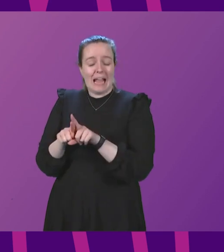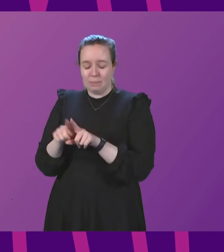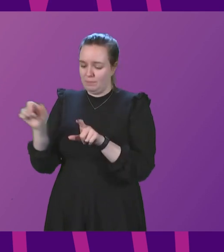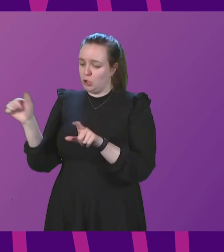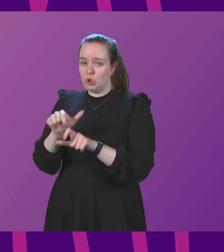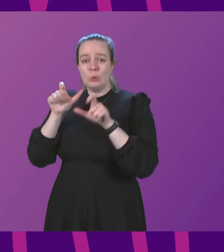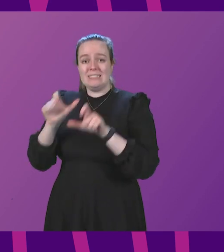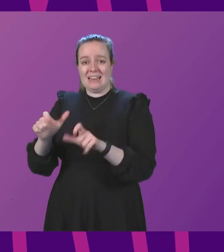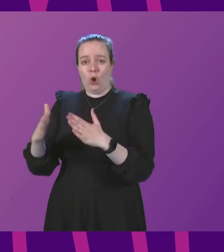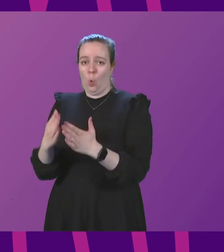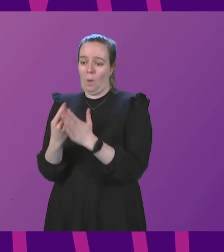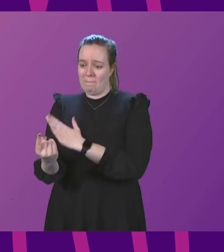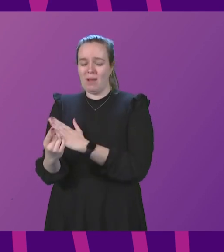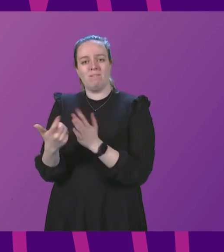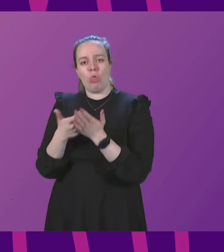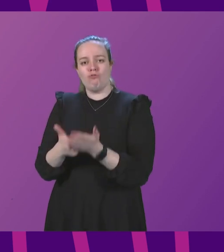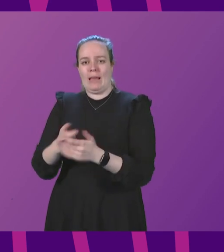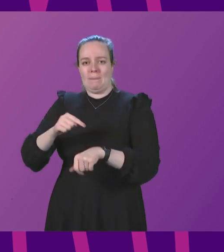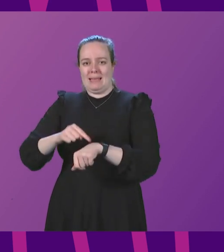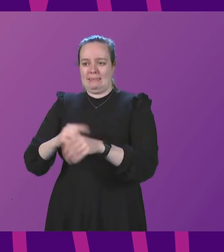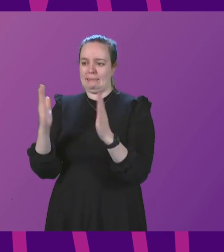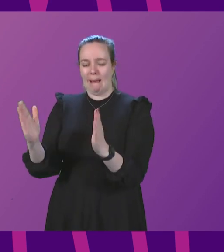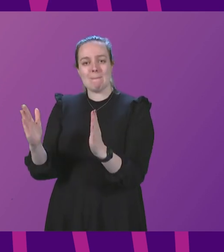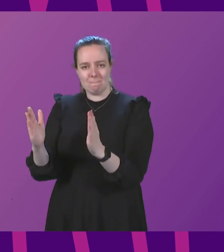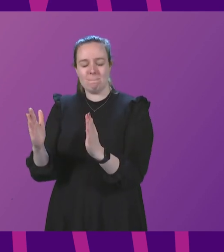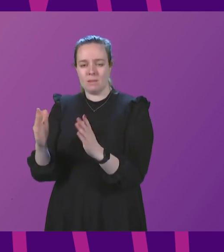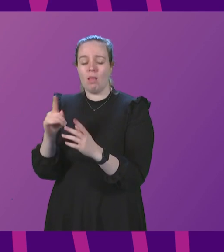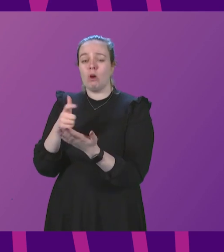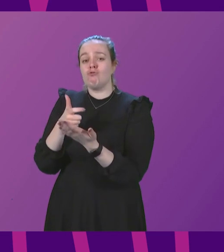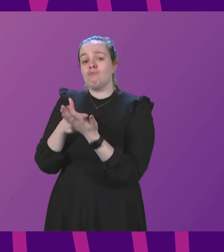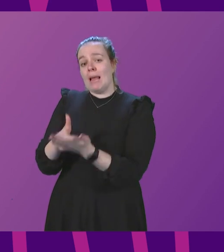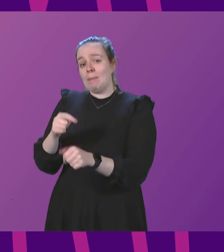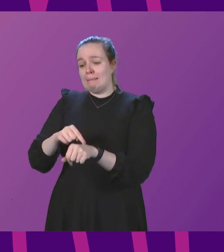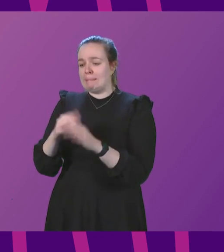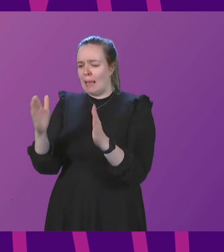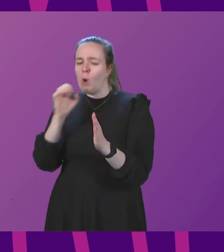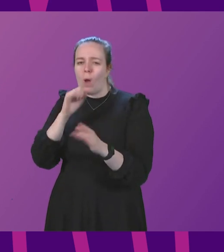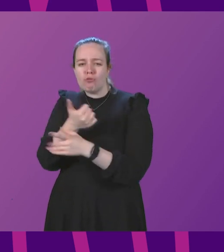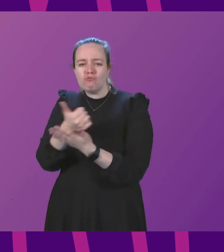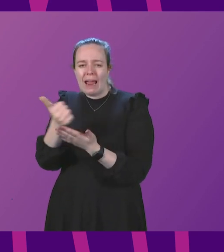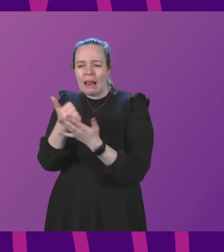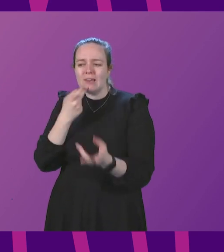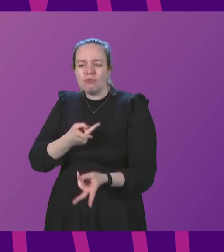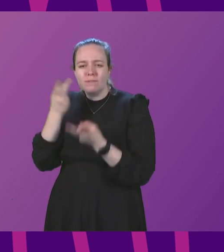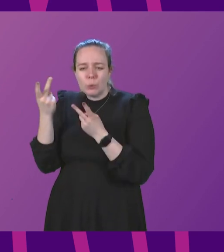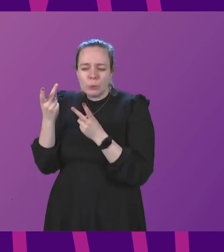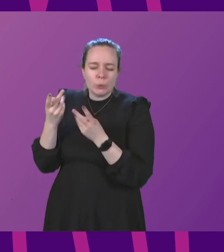isolate for the recommended period we'll keep the recommended period under review but it is important that people when they are positive